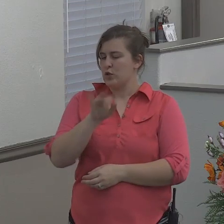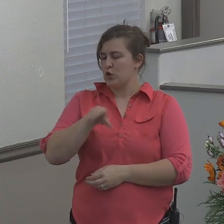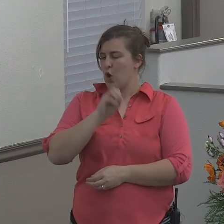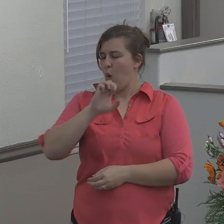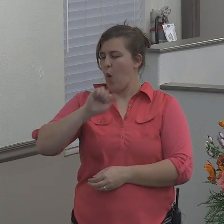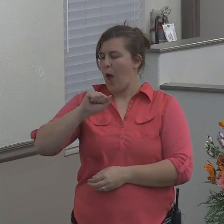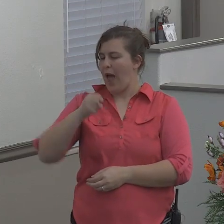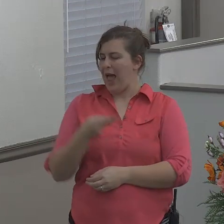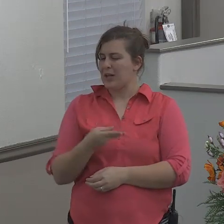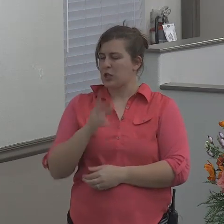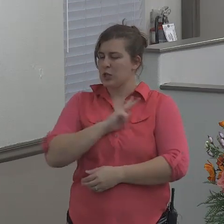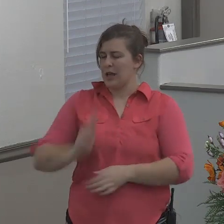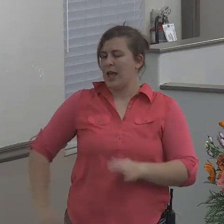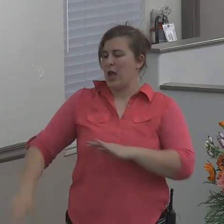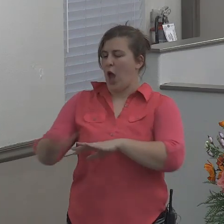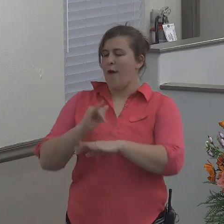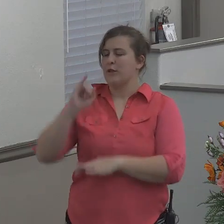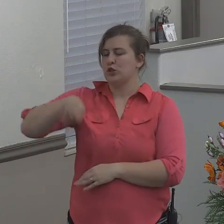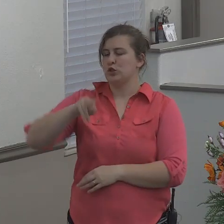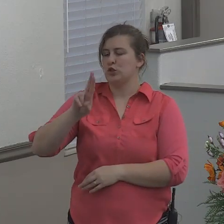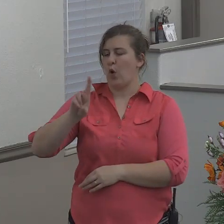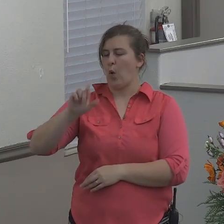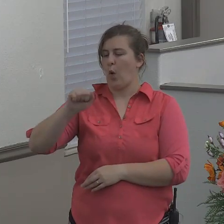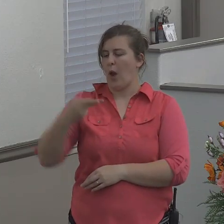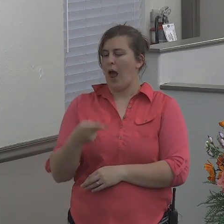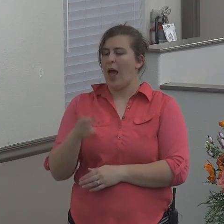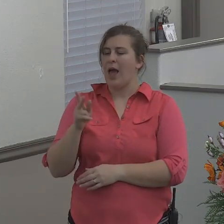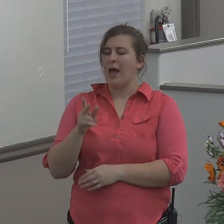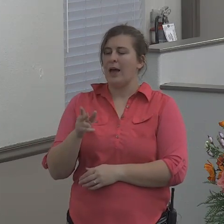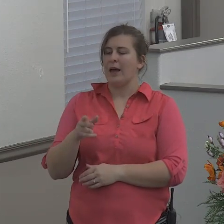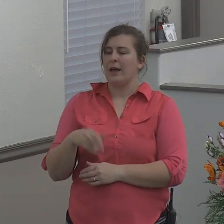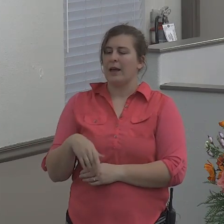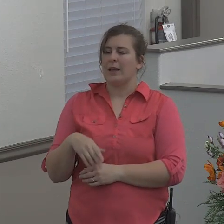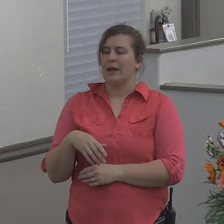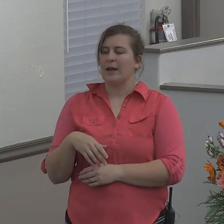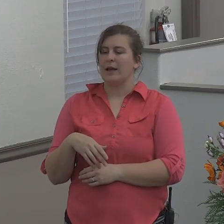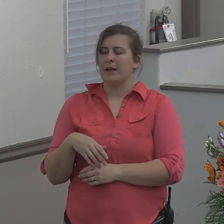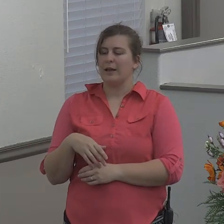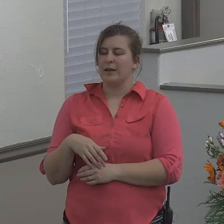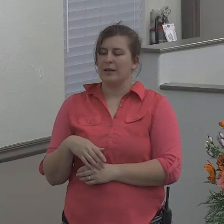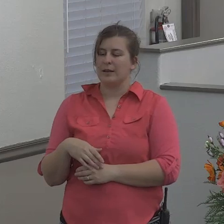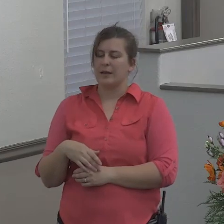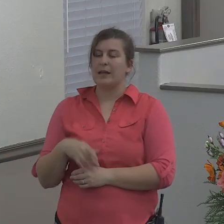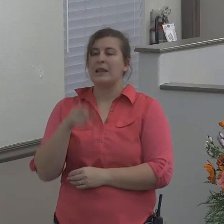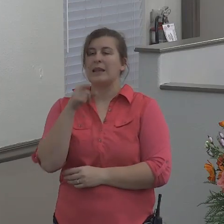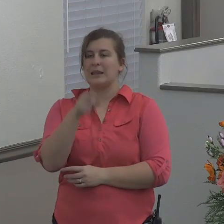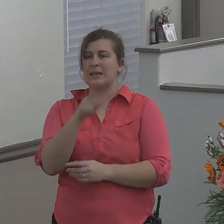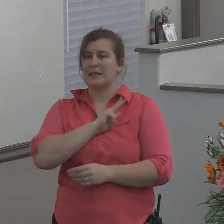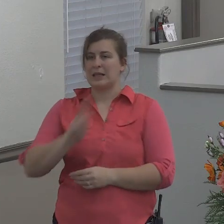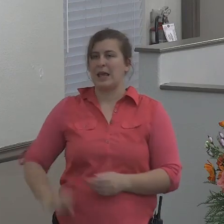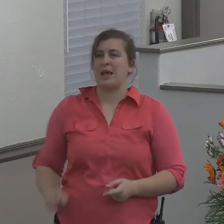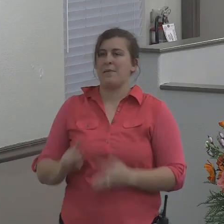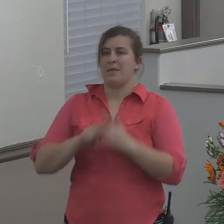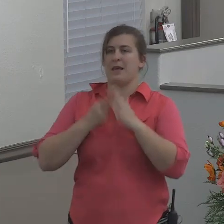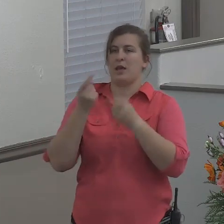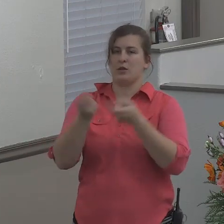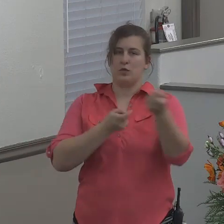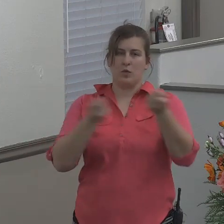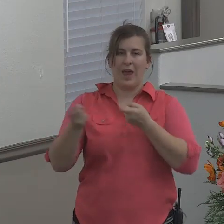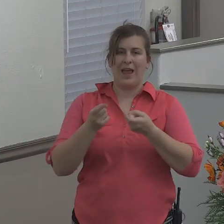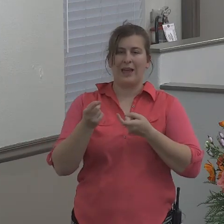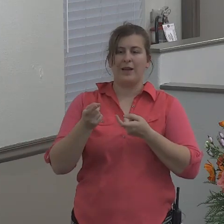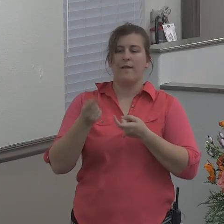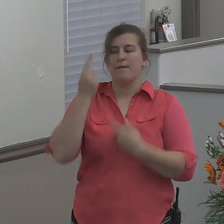Jeroboam, the son of Joash, king of Israel, began to reign in Samaria and reigned forty and one